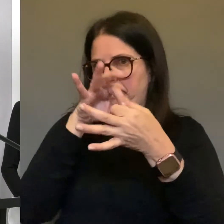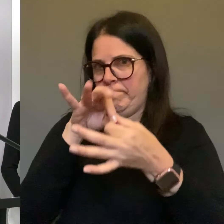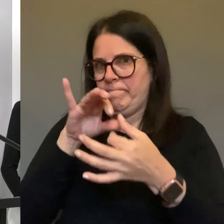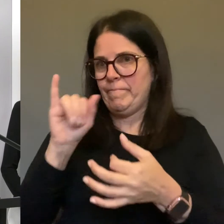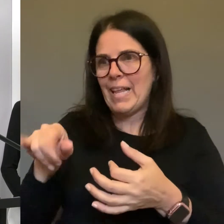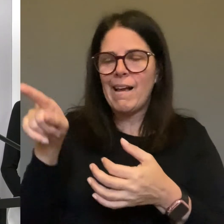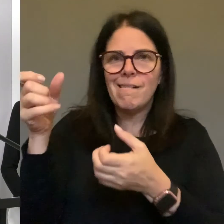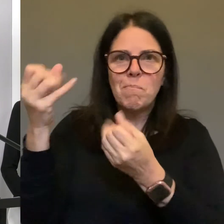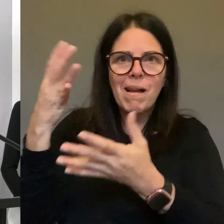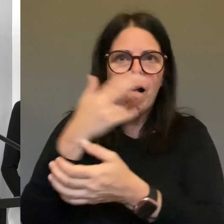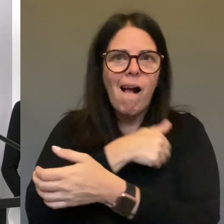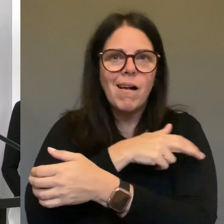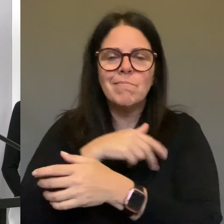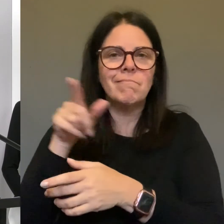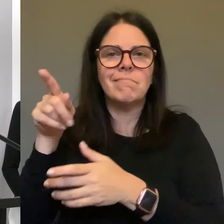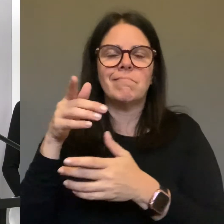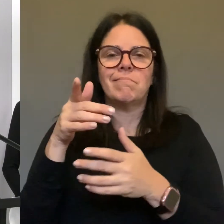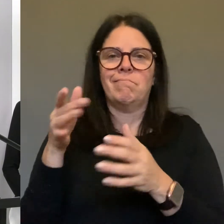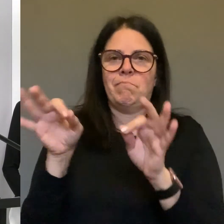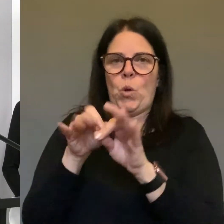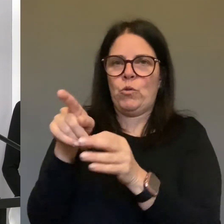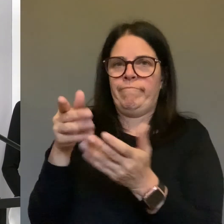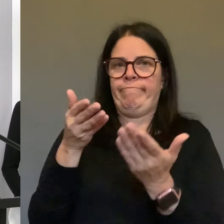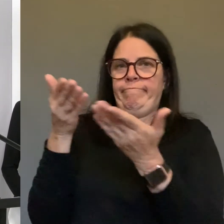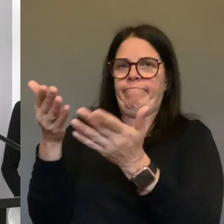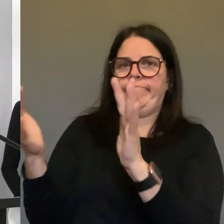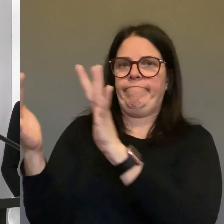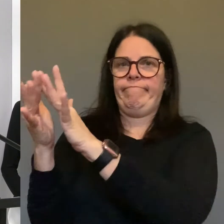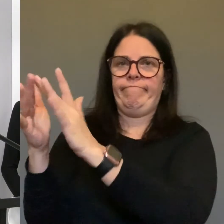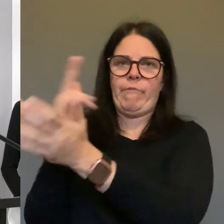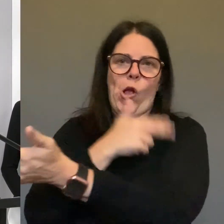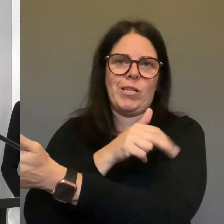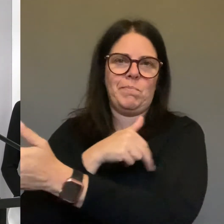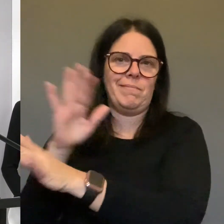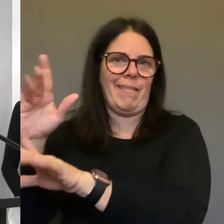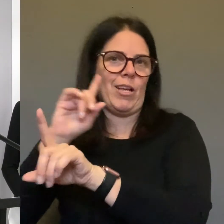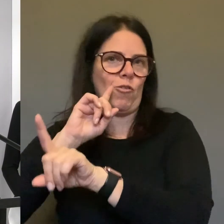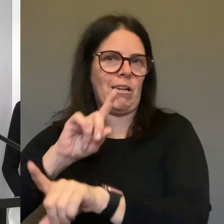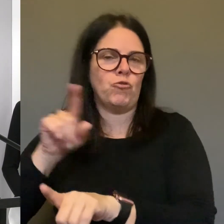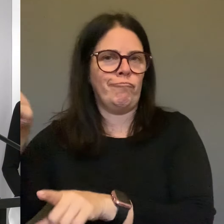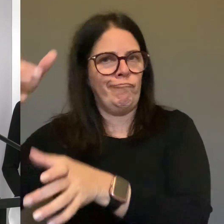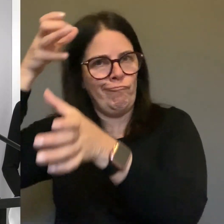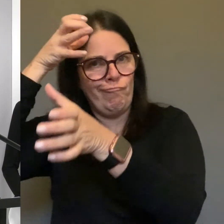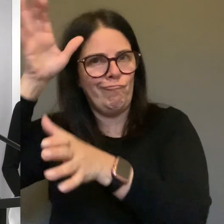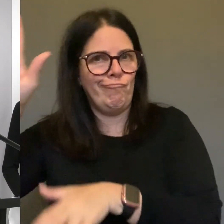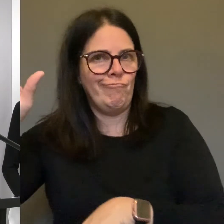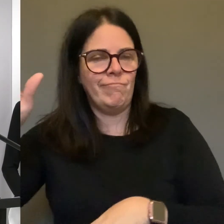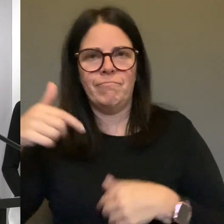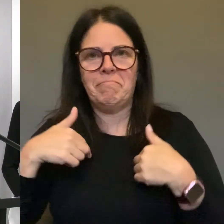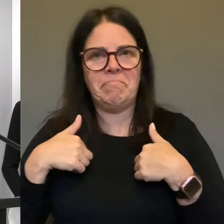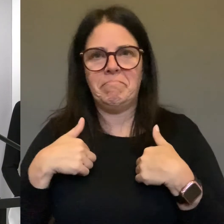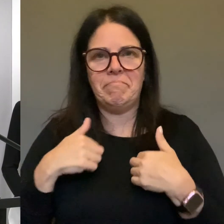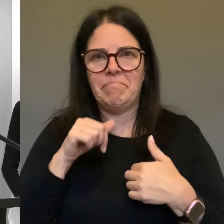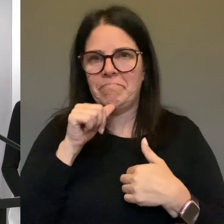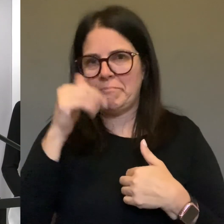of all the details about the ventilators that are currently available in the hospital. I think you should talk to the hospital to get a better handle on that.